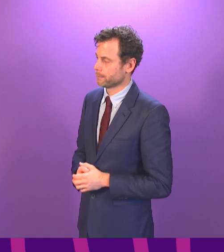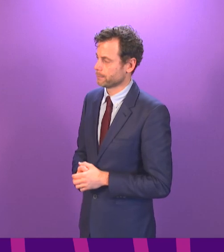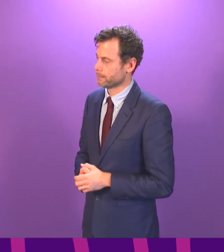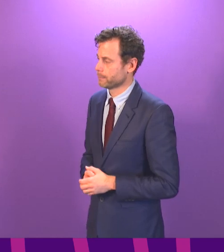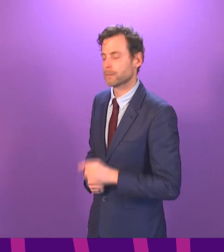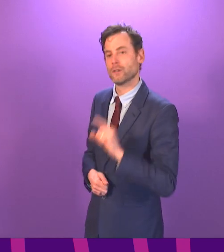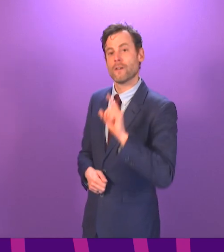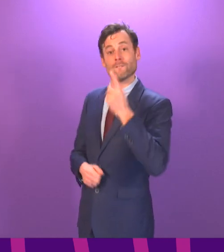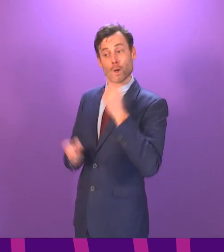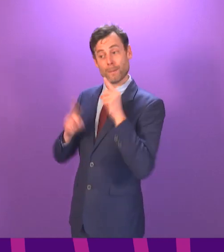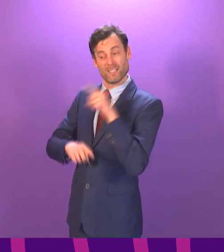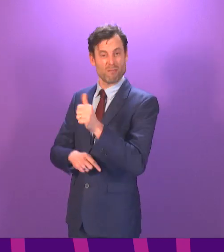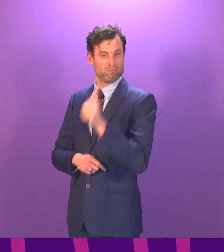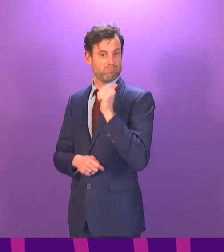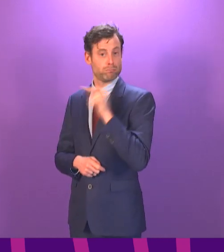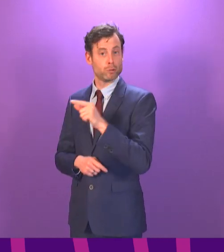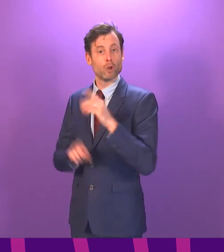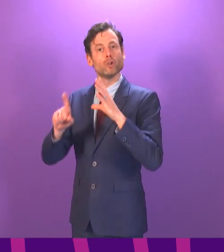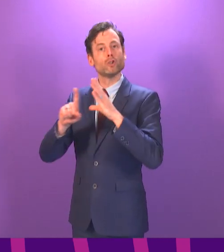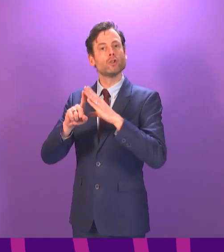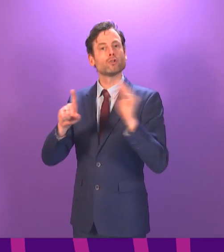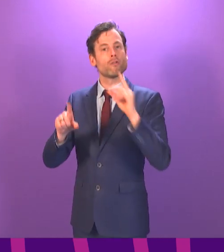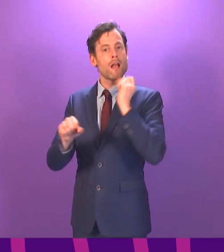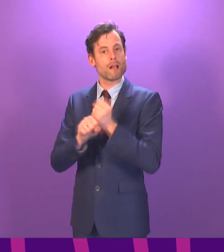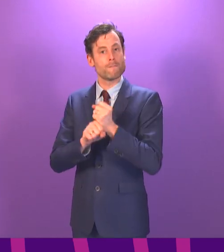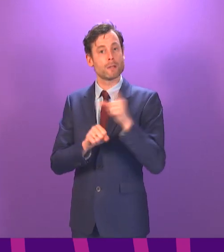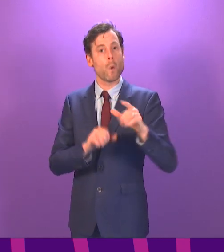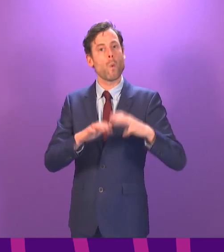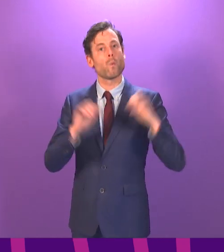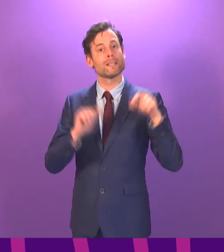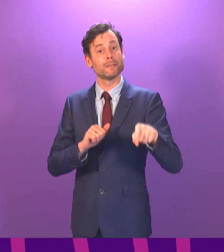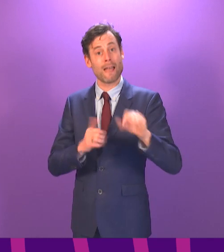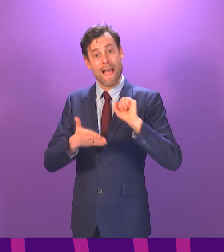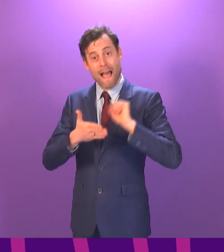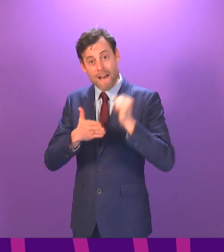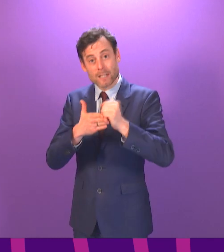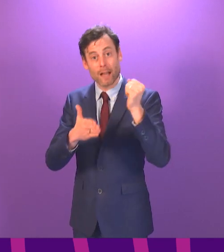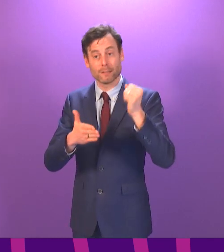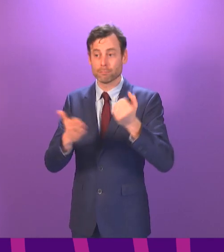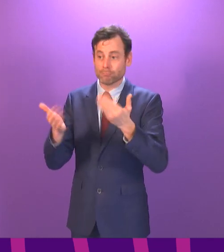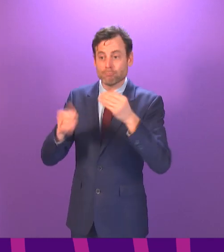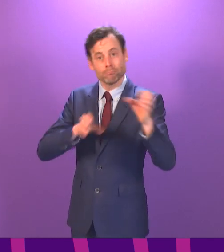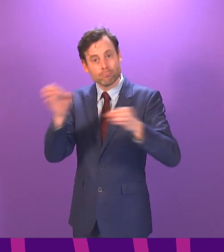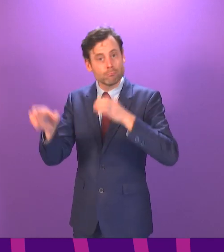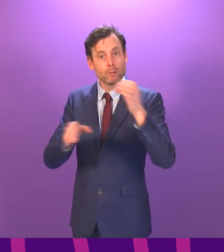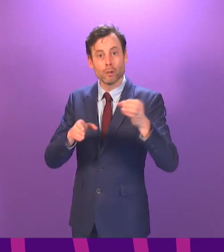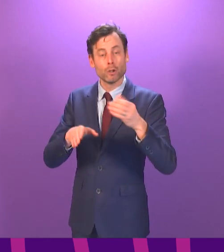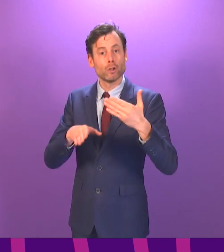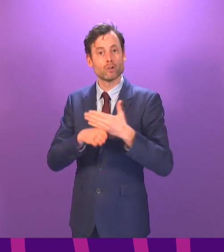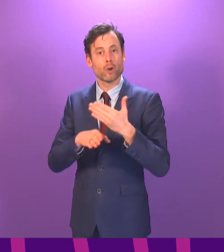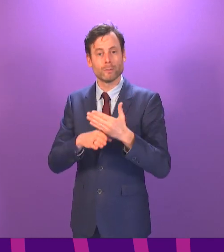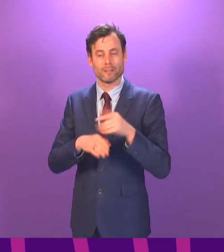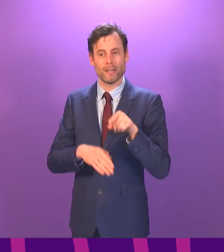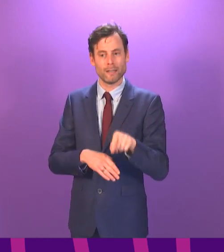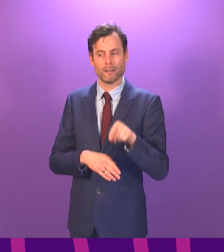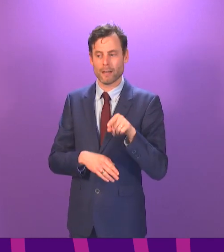The First Minister will be aware that the Tory Government of Westminster are advertising jobs in the Cabinet Office's union unit, where